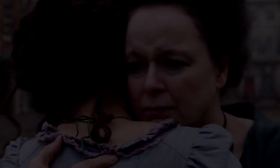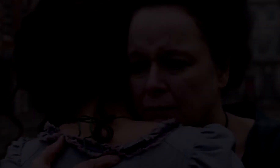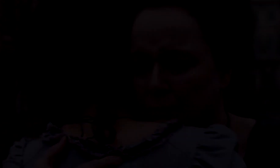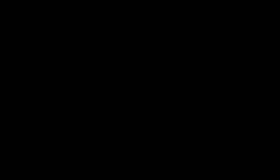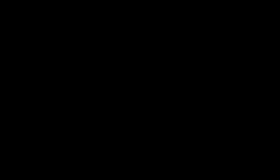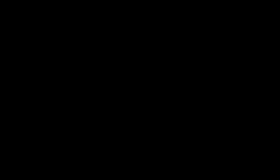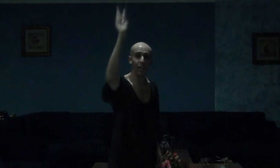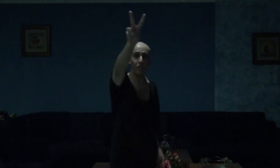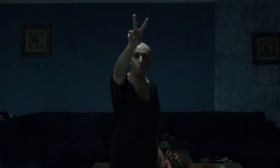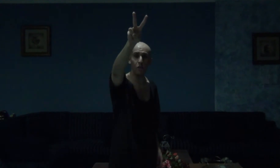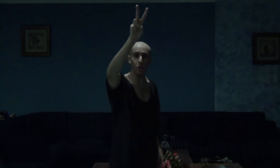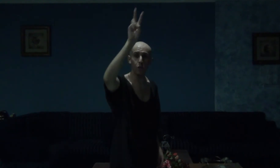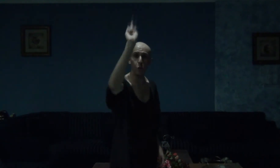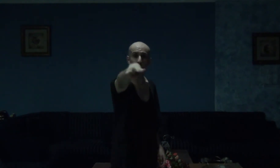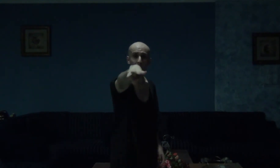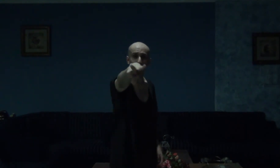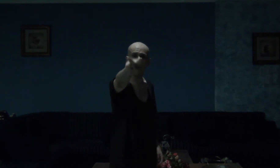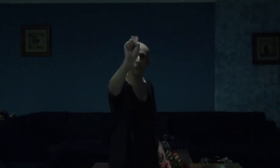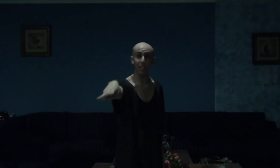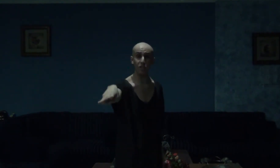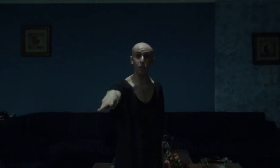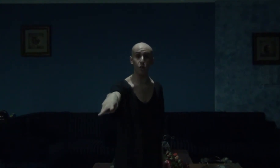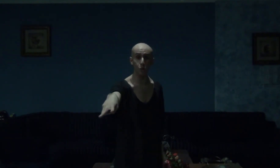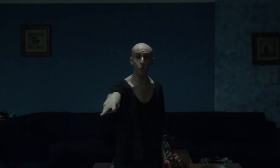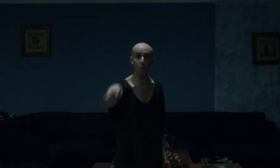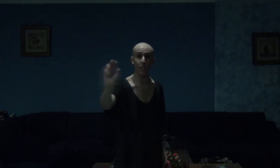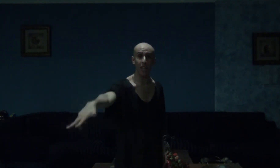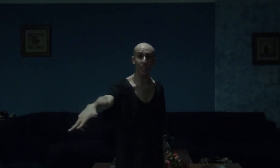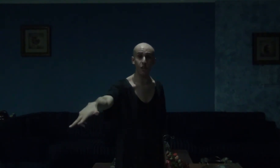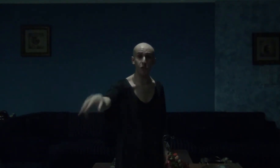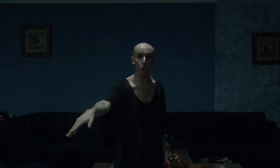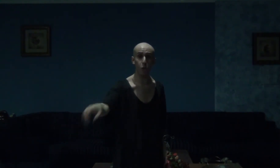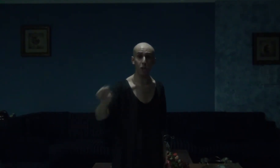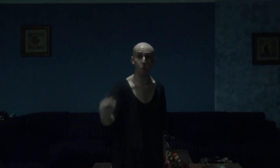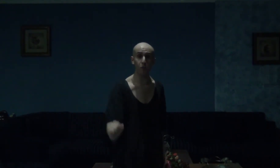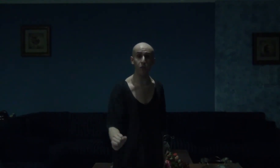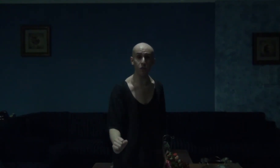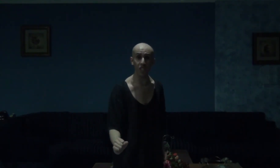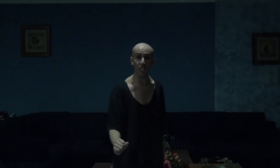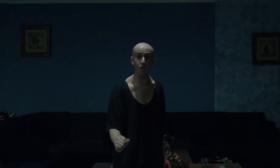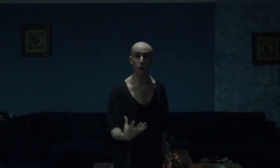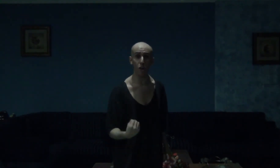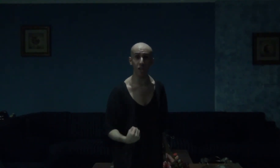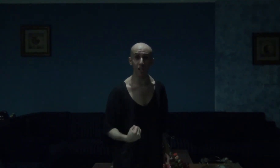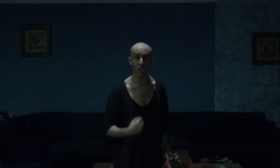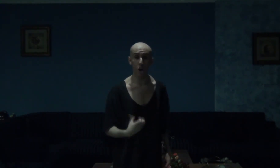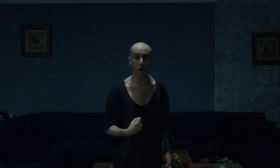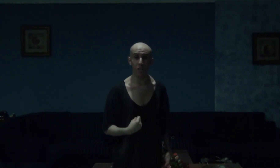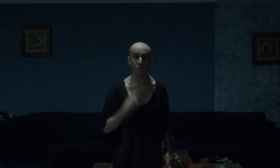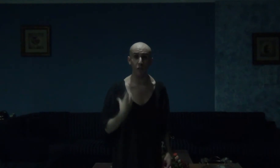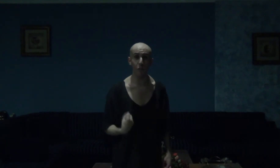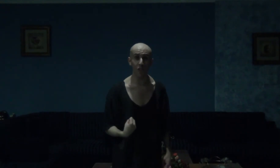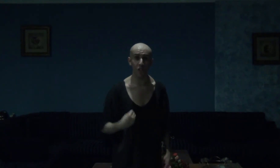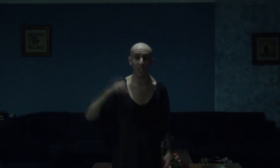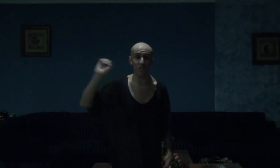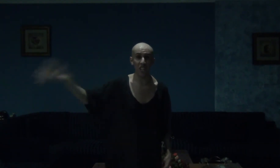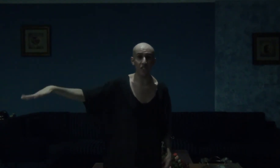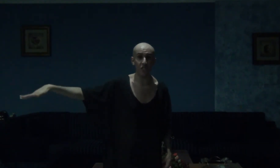At number two, have Alison Newman and Moira Buffoni's Harlots, Harlots of which has ended,